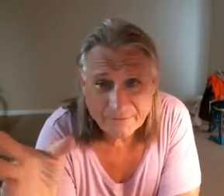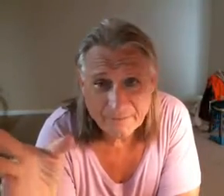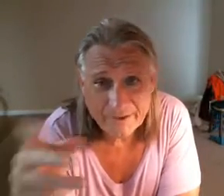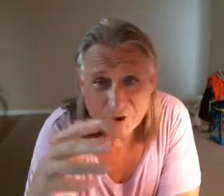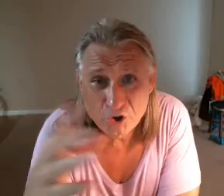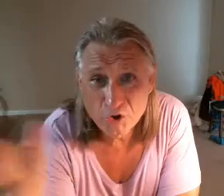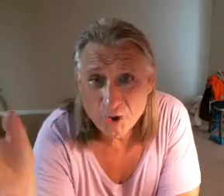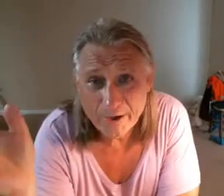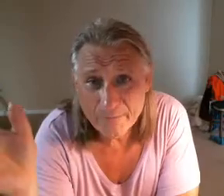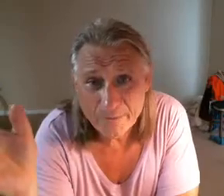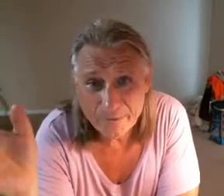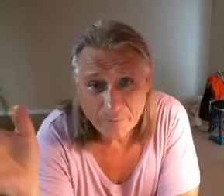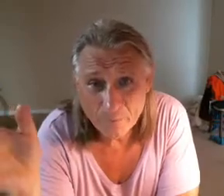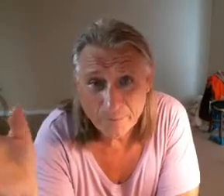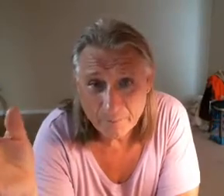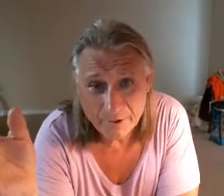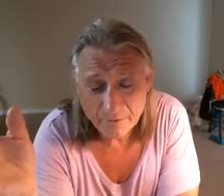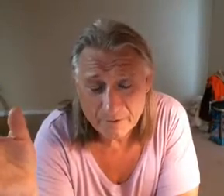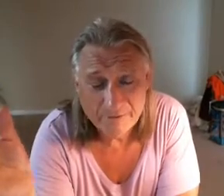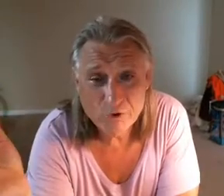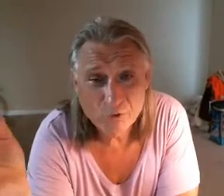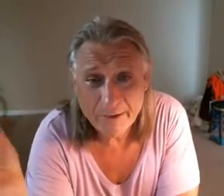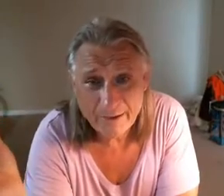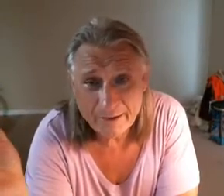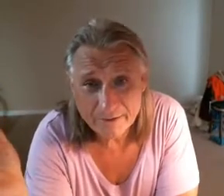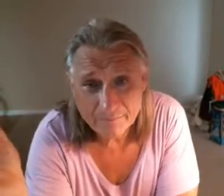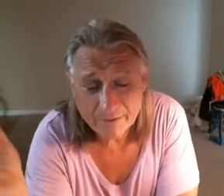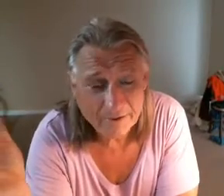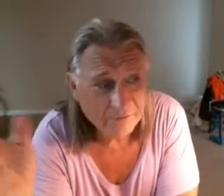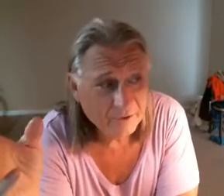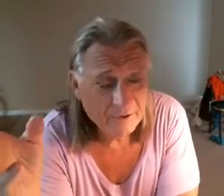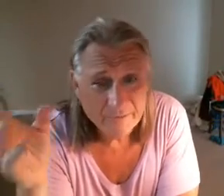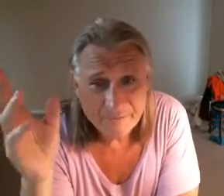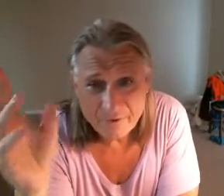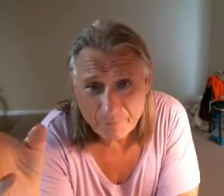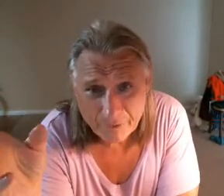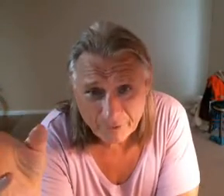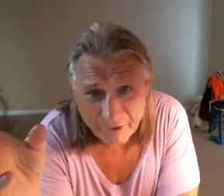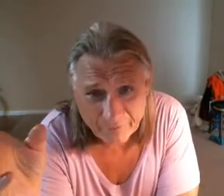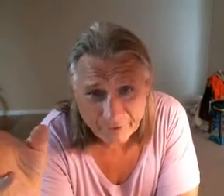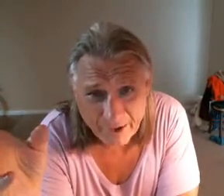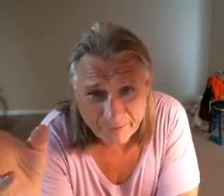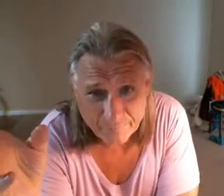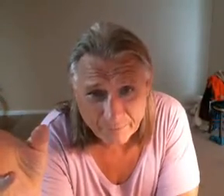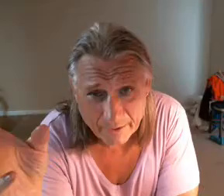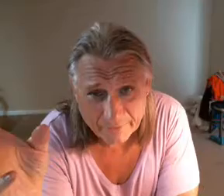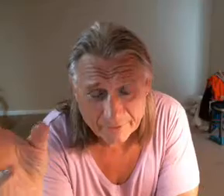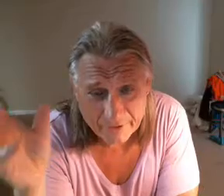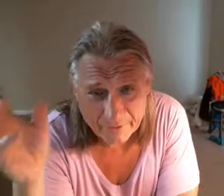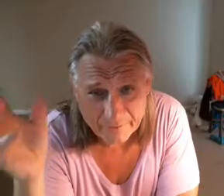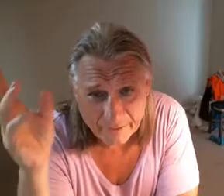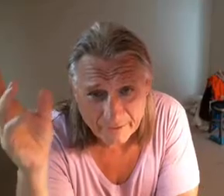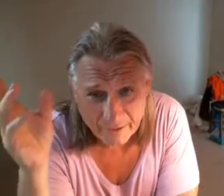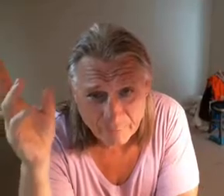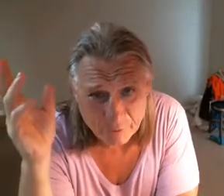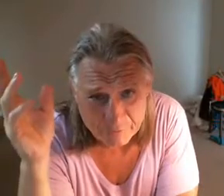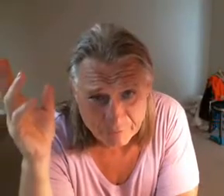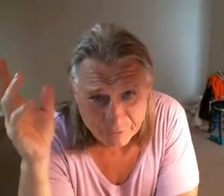they can cure everything with a pill and you can't because these pills have side effects and and and I really believe